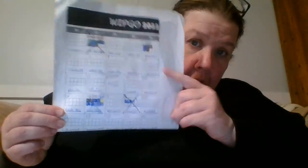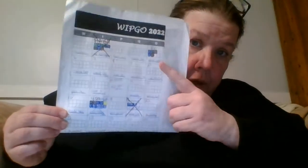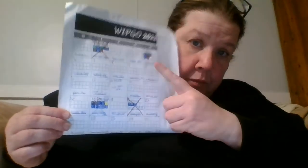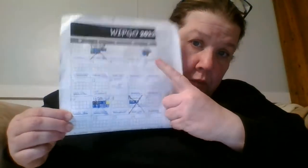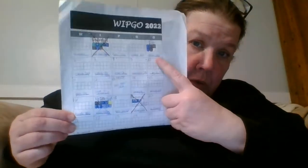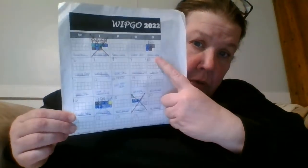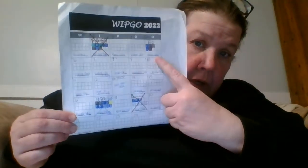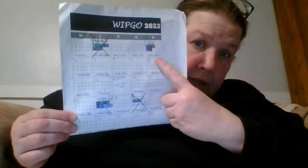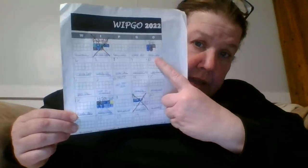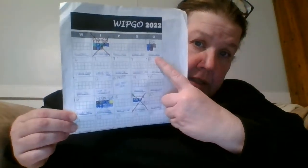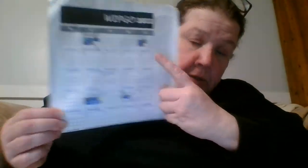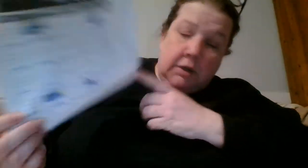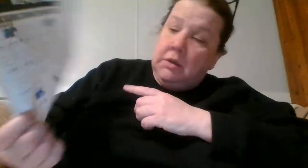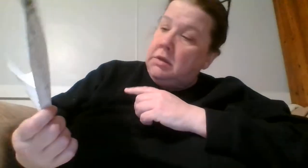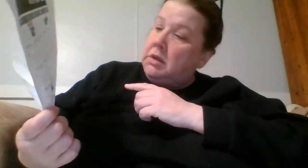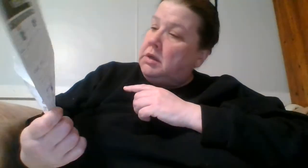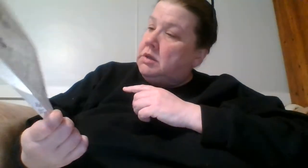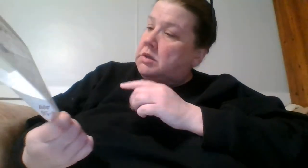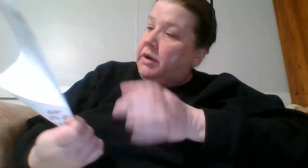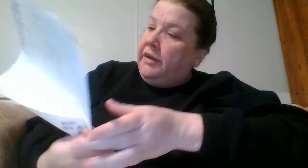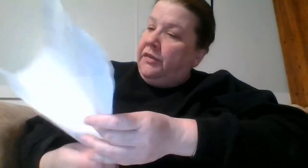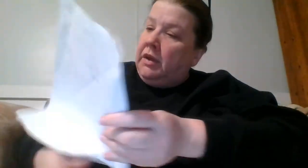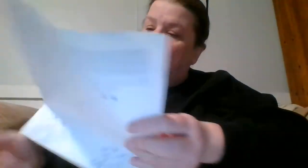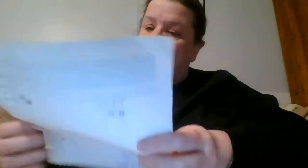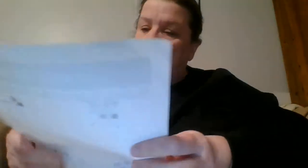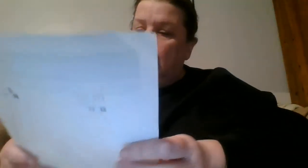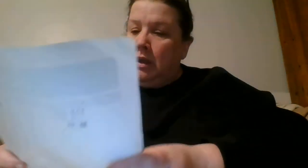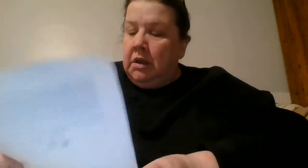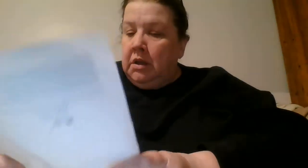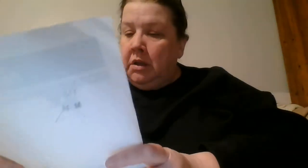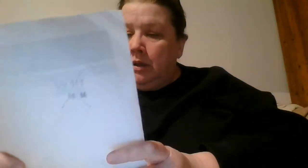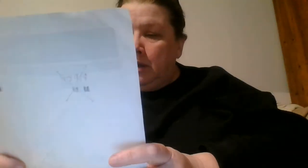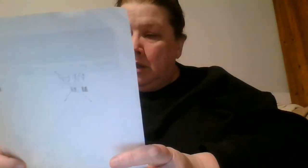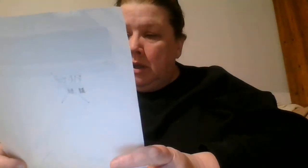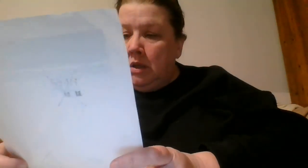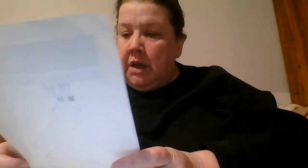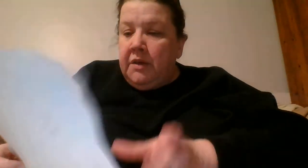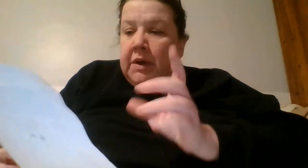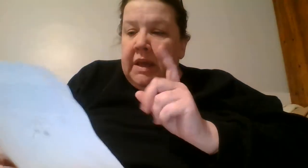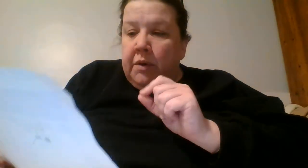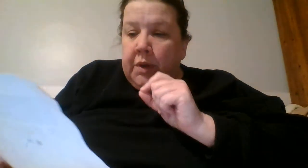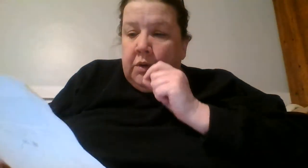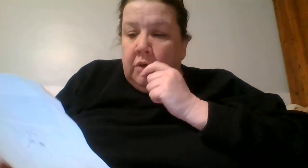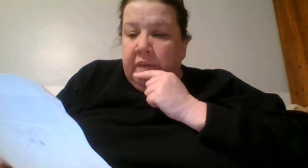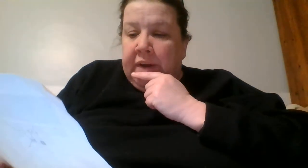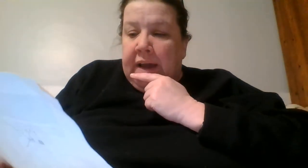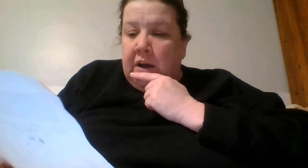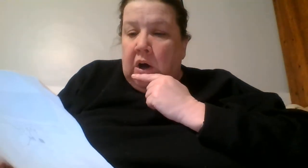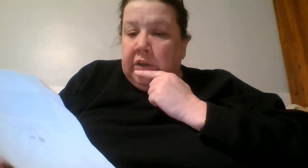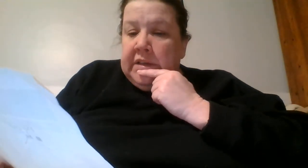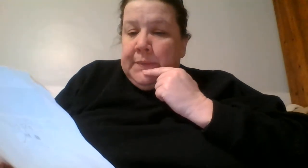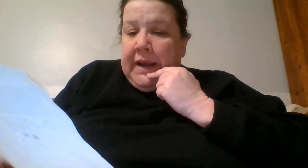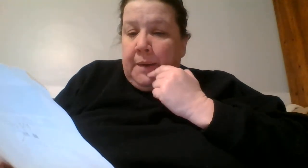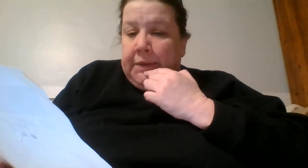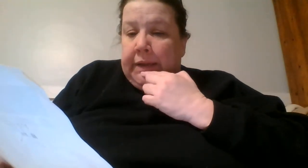um we're working on this one so if the other one that would be cool if it got called is Monopoly